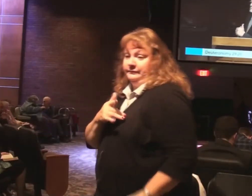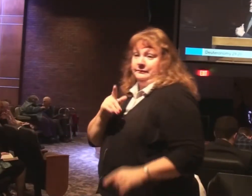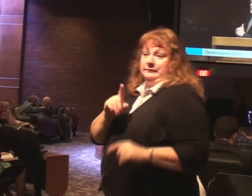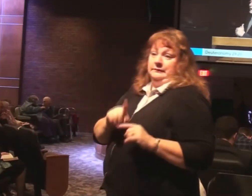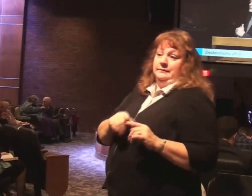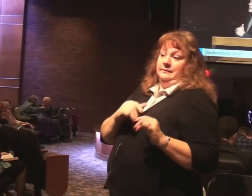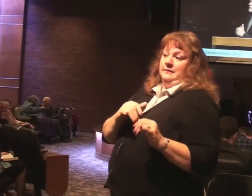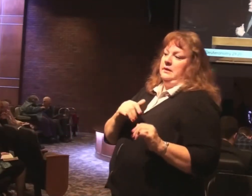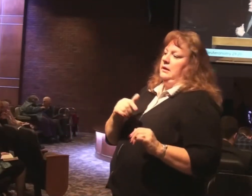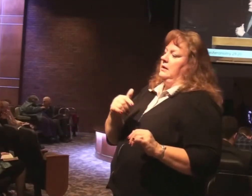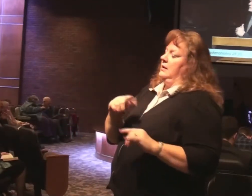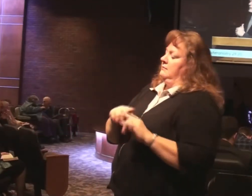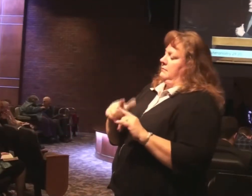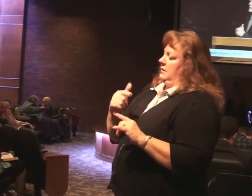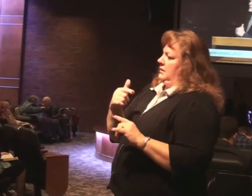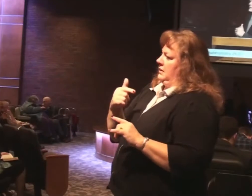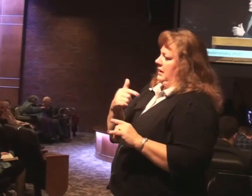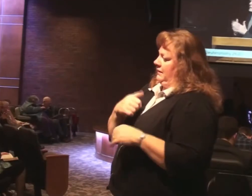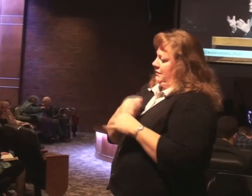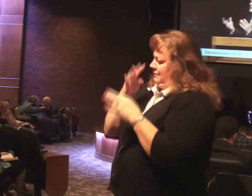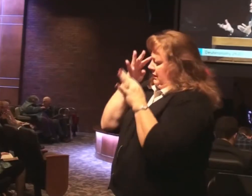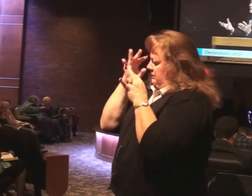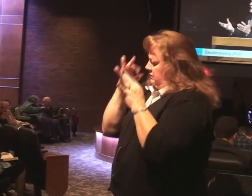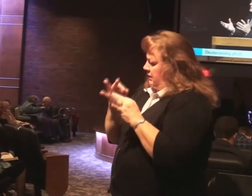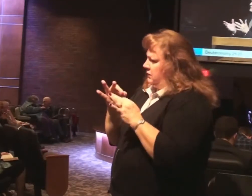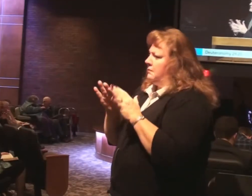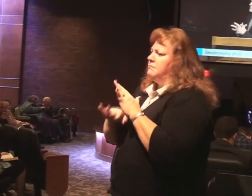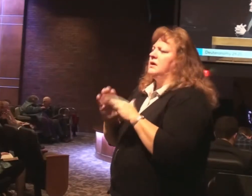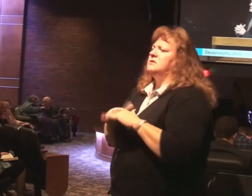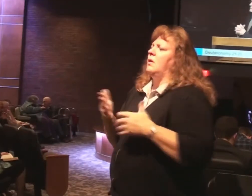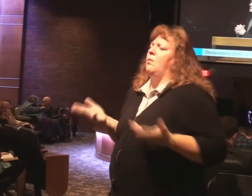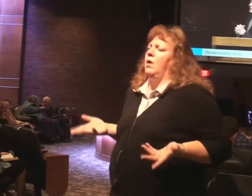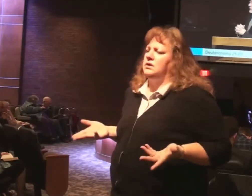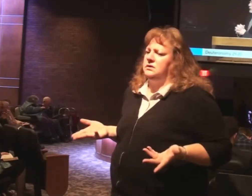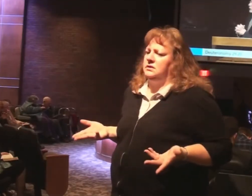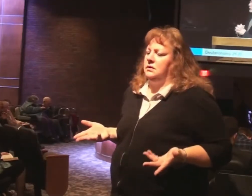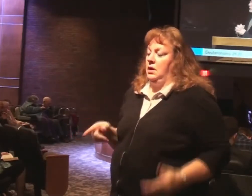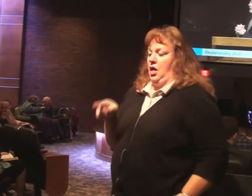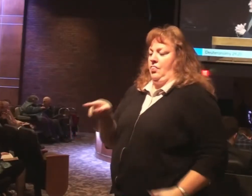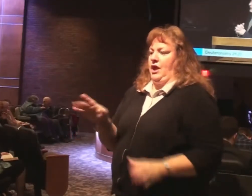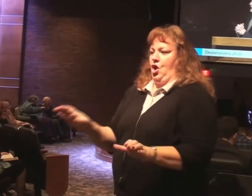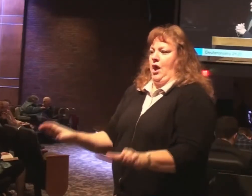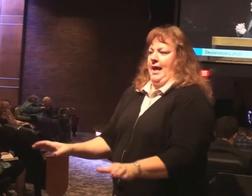I have to make a decision on the base of what? What they do. What they teach.